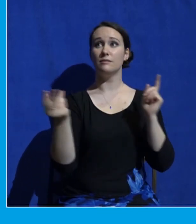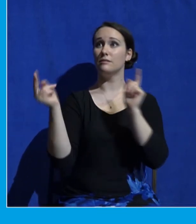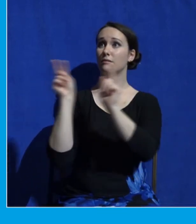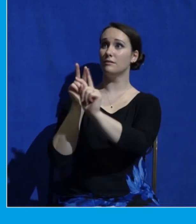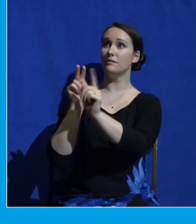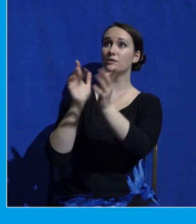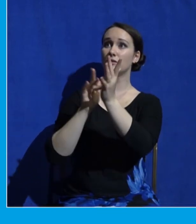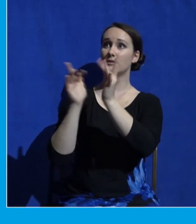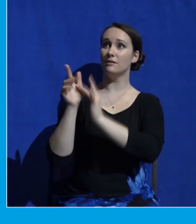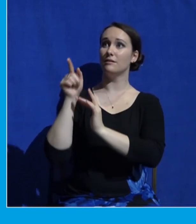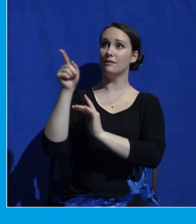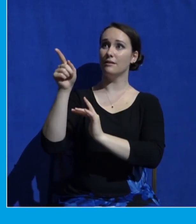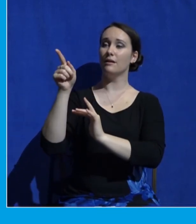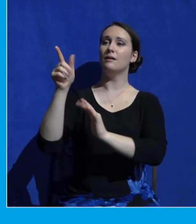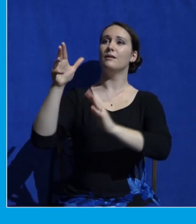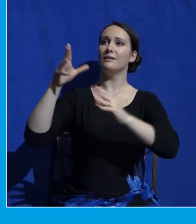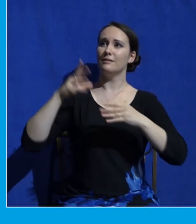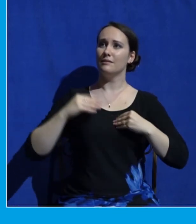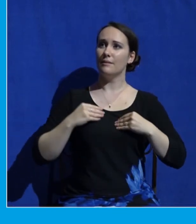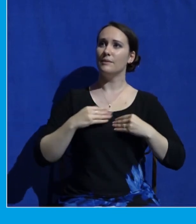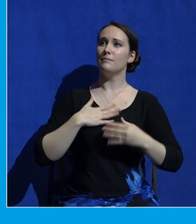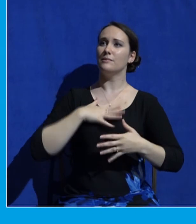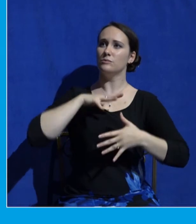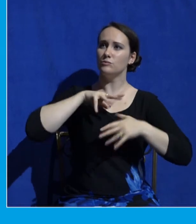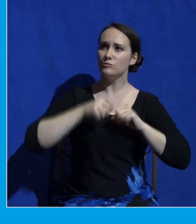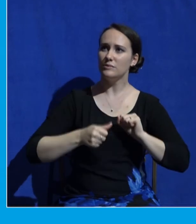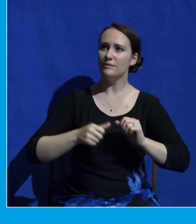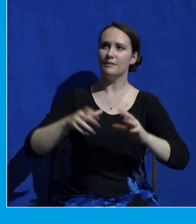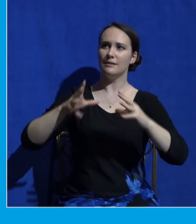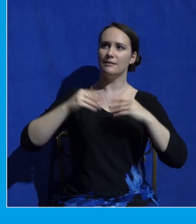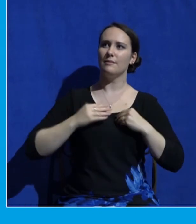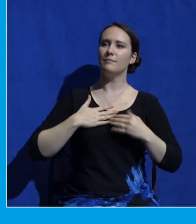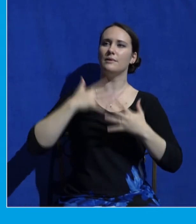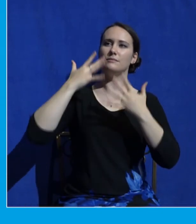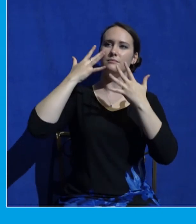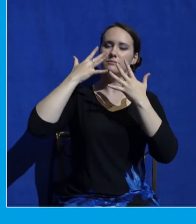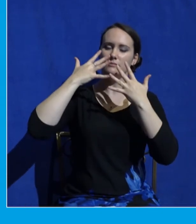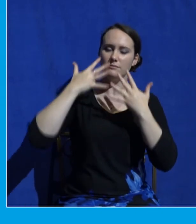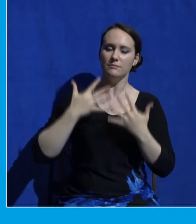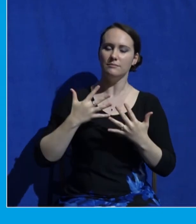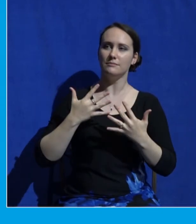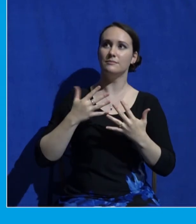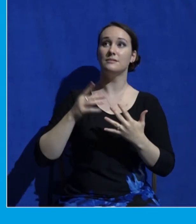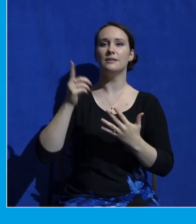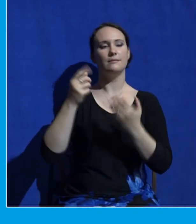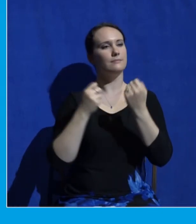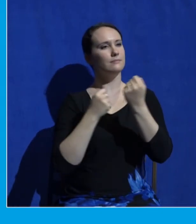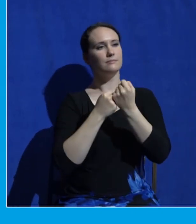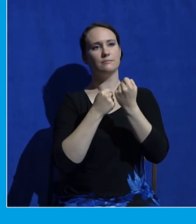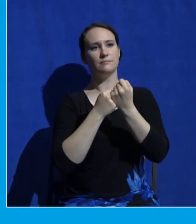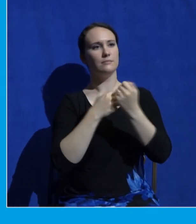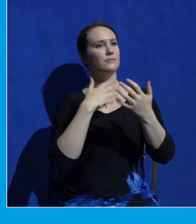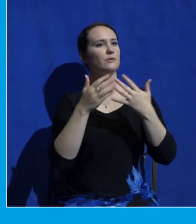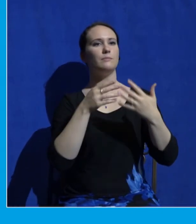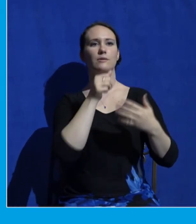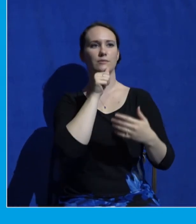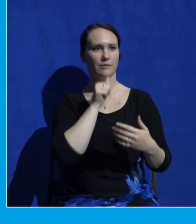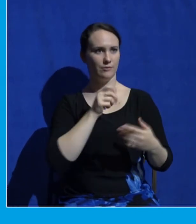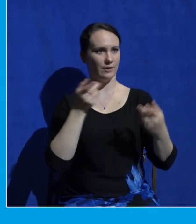sorrows. He is the sustainer in our suffering. But that is